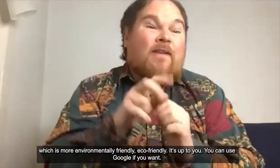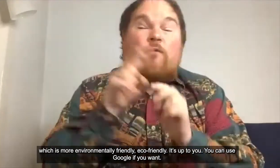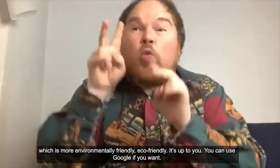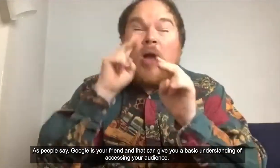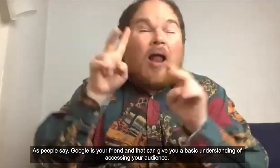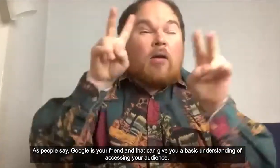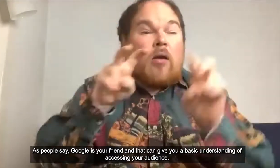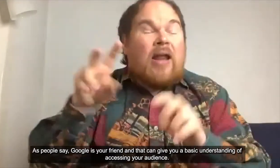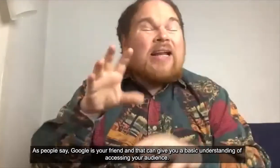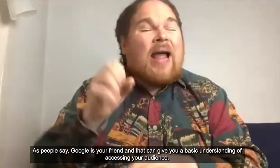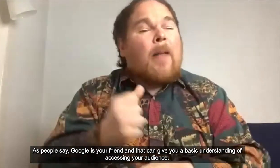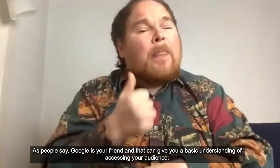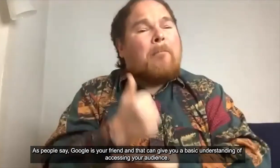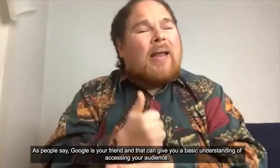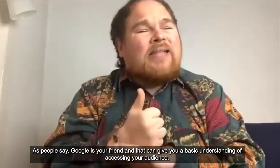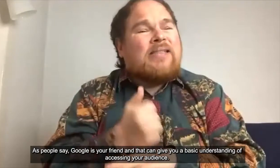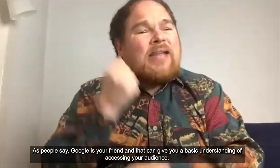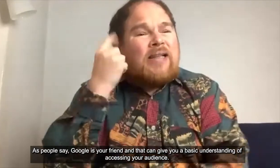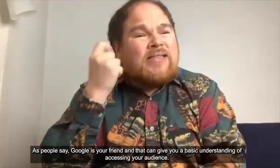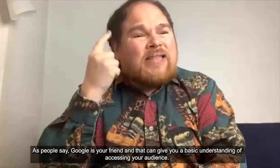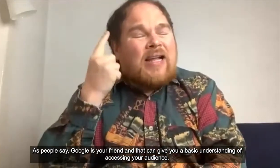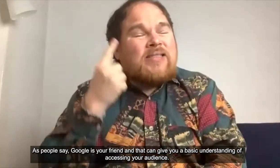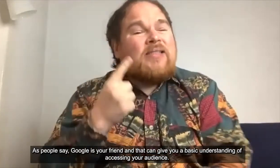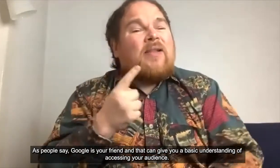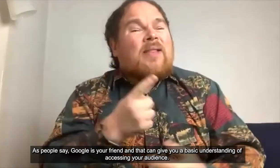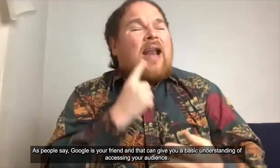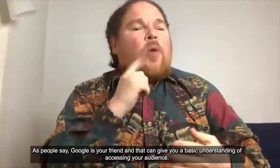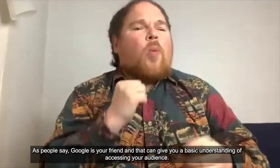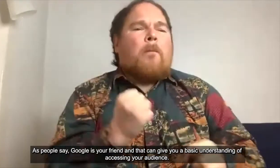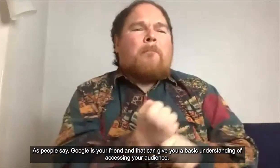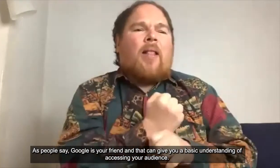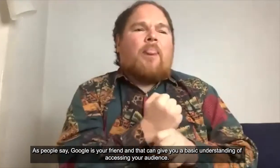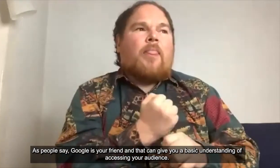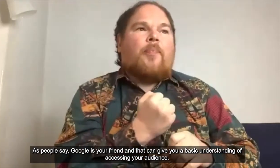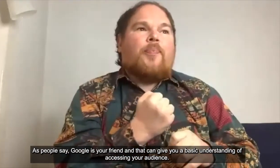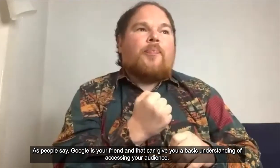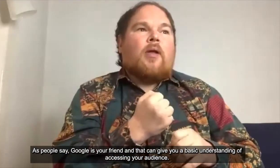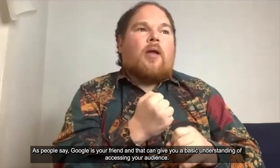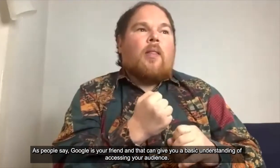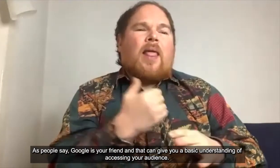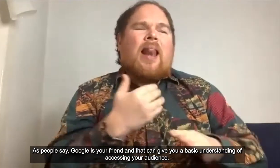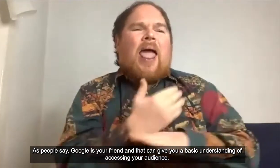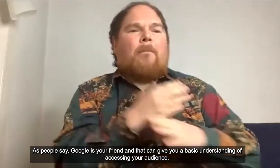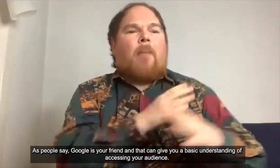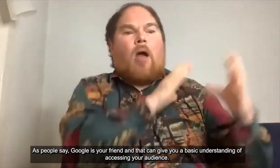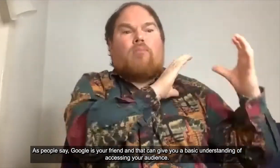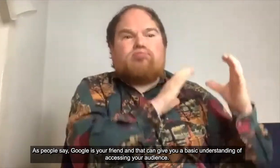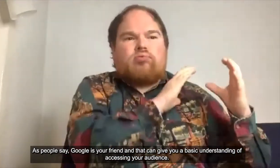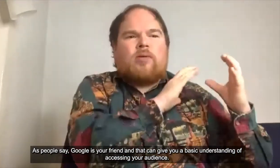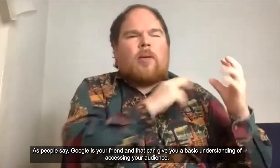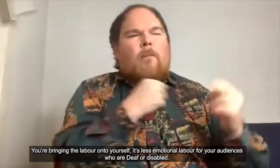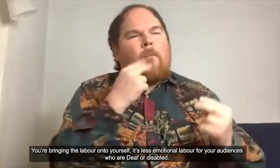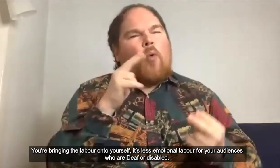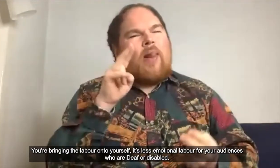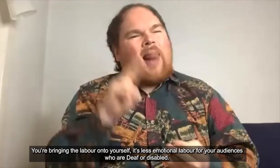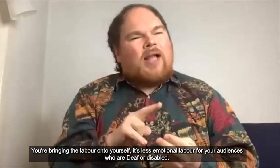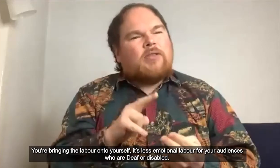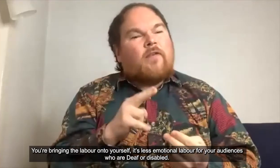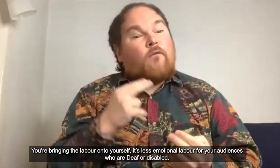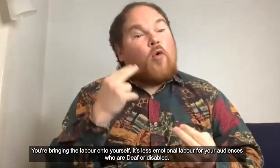but as people say Google is your friend and that can give you a basic understanding of accessing your audience so you're bringing the